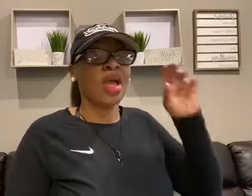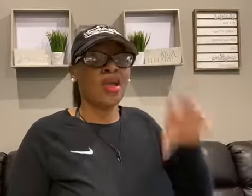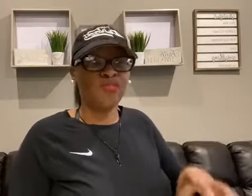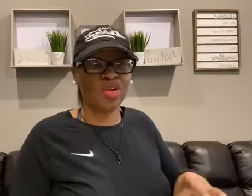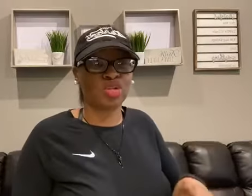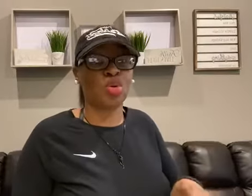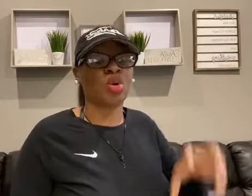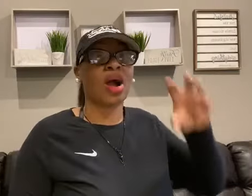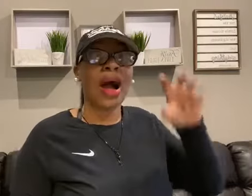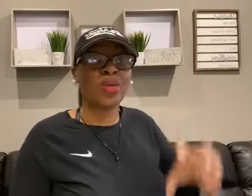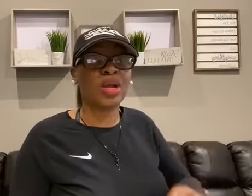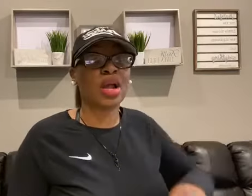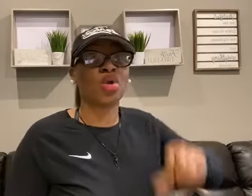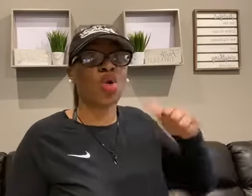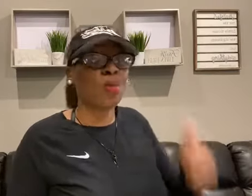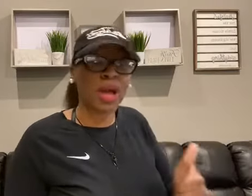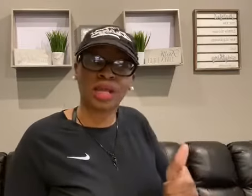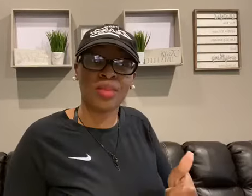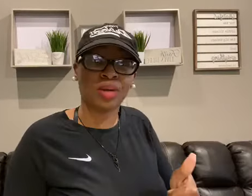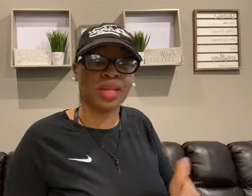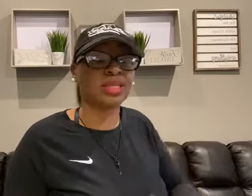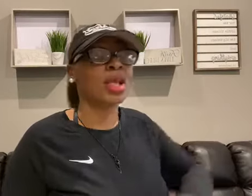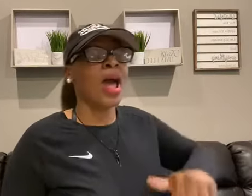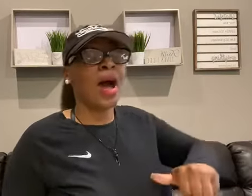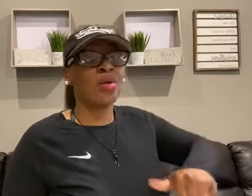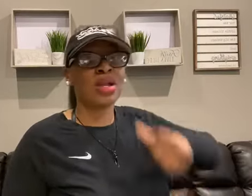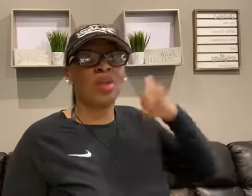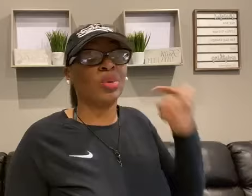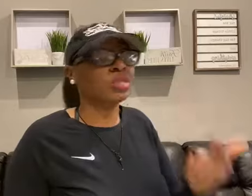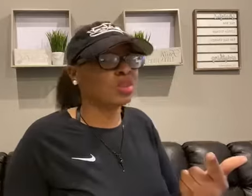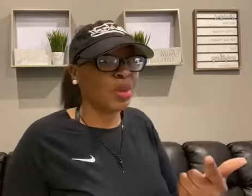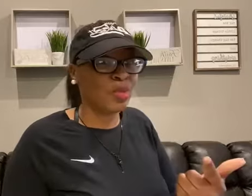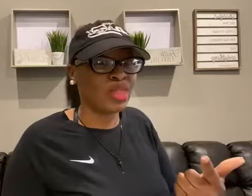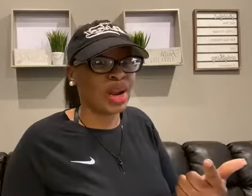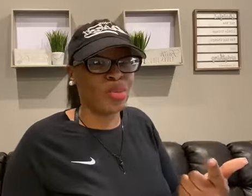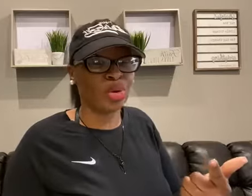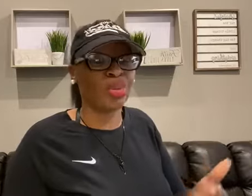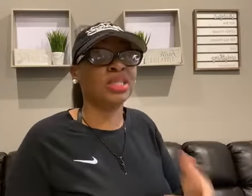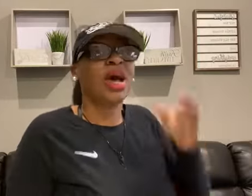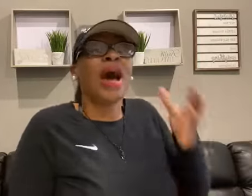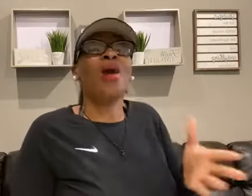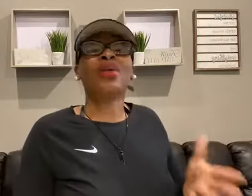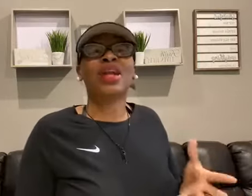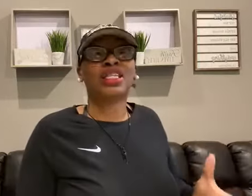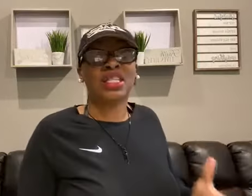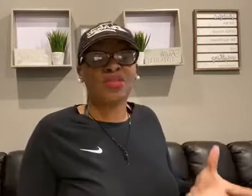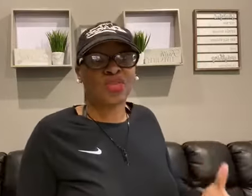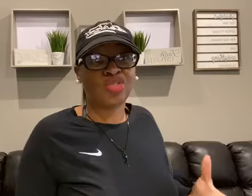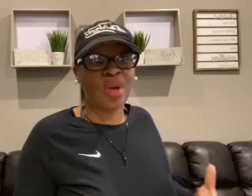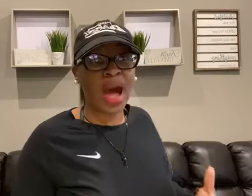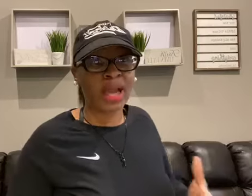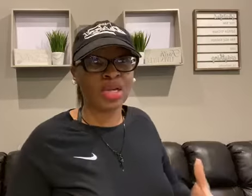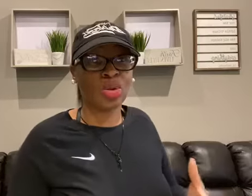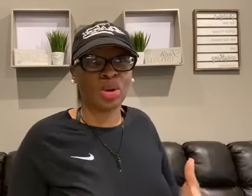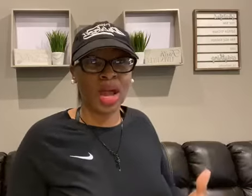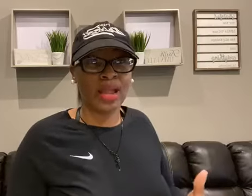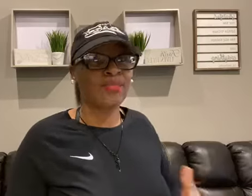in first quarter? How can I grow my email list? How can I reach the people that I want to reach? How can I sit in front of my ideal client?